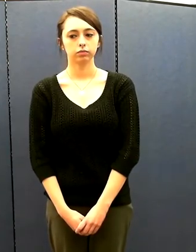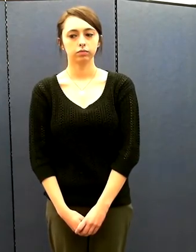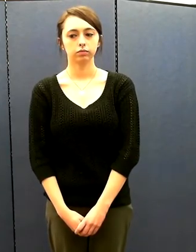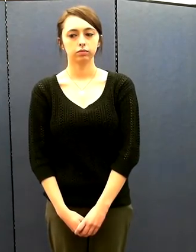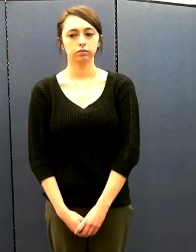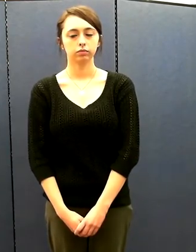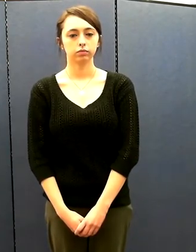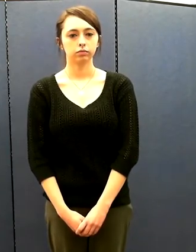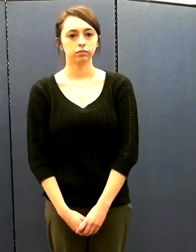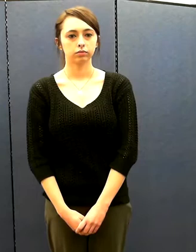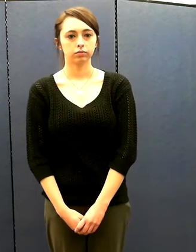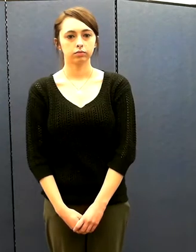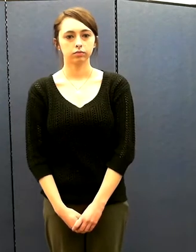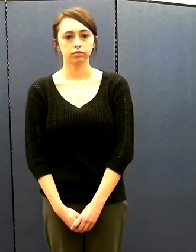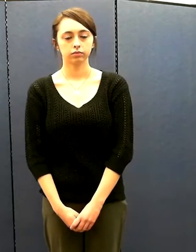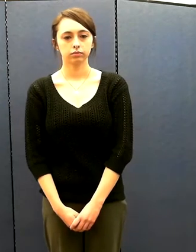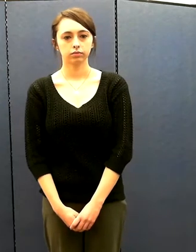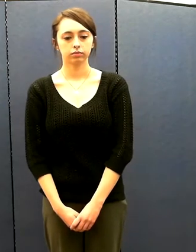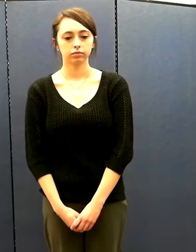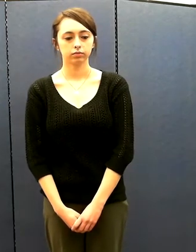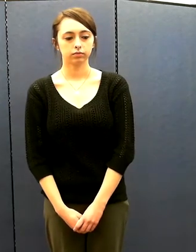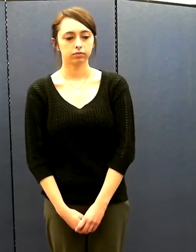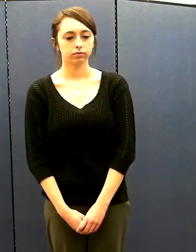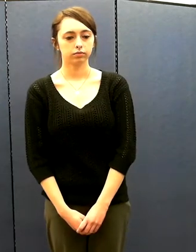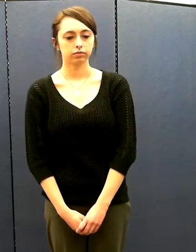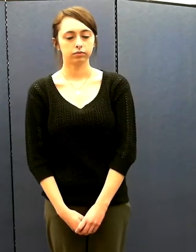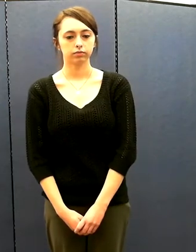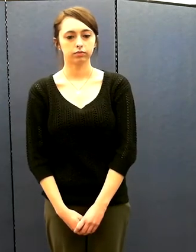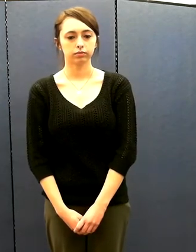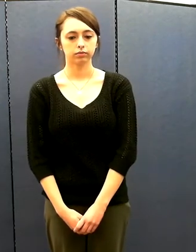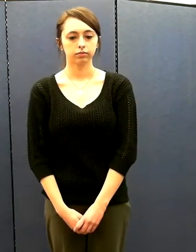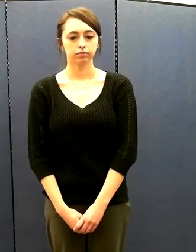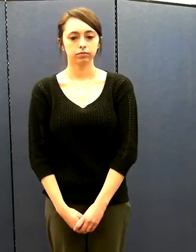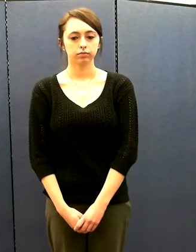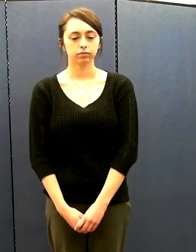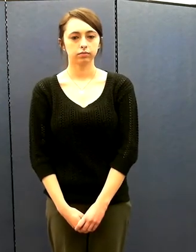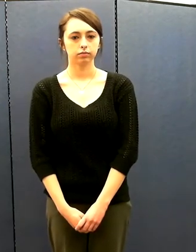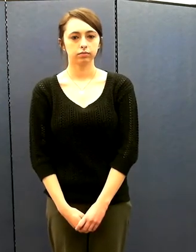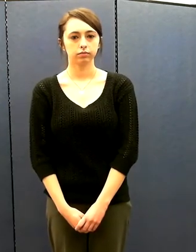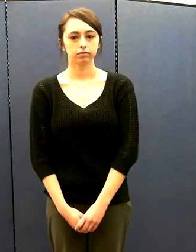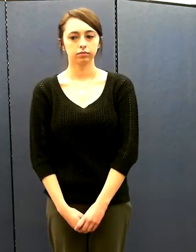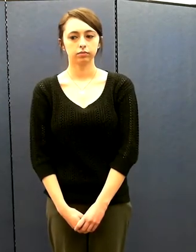probably 10 years or so, but the numbers do seem to be going a little bit down.